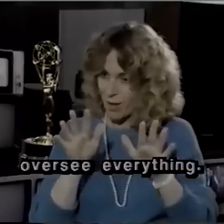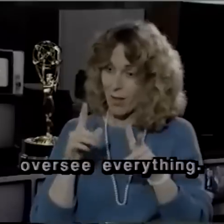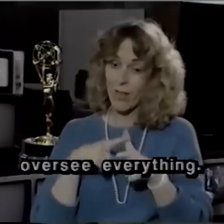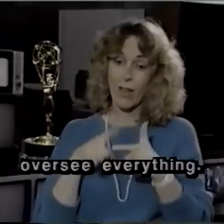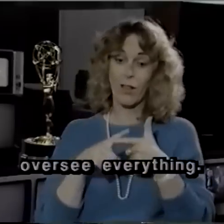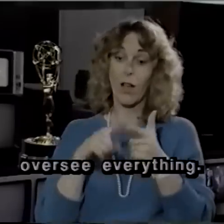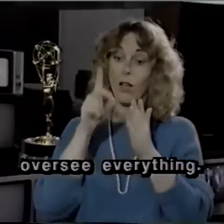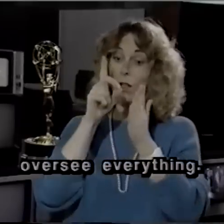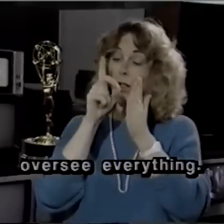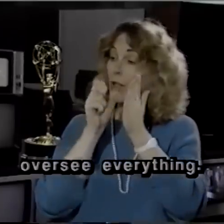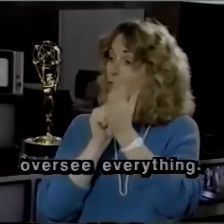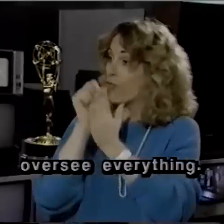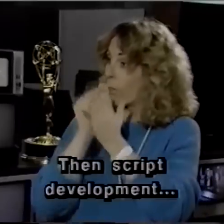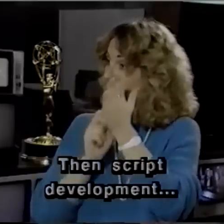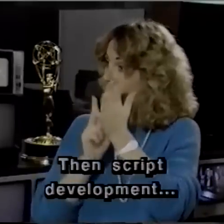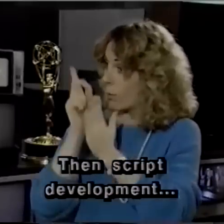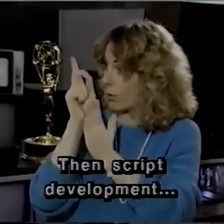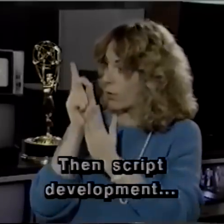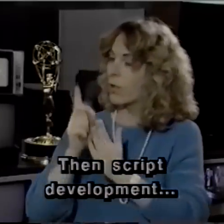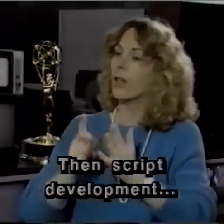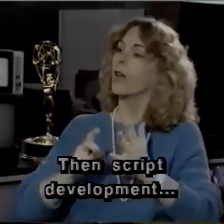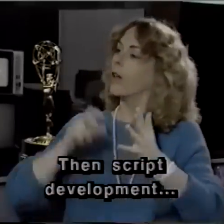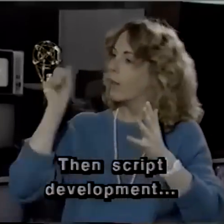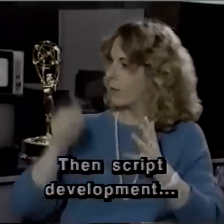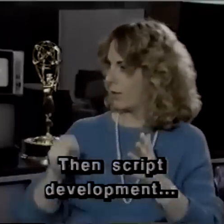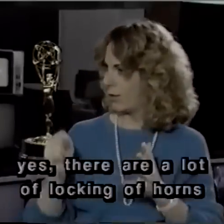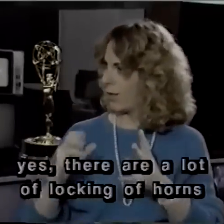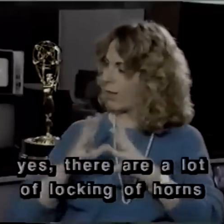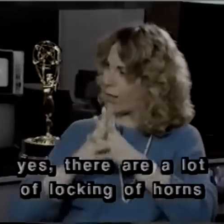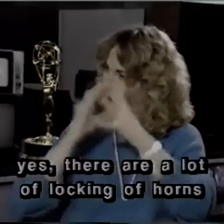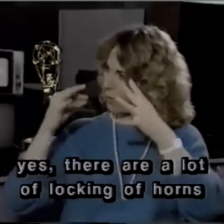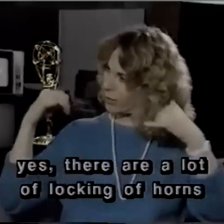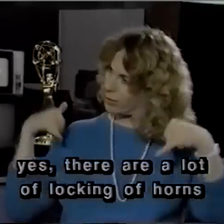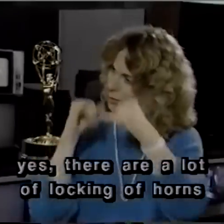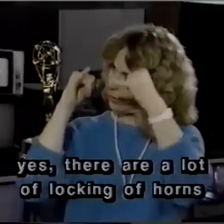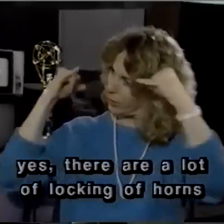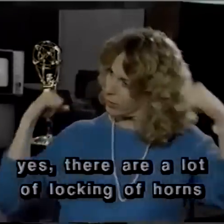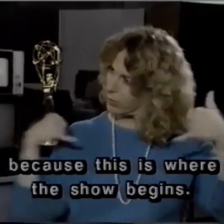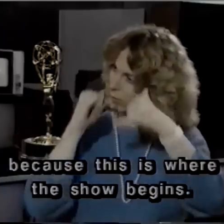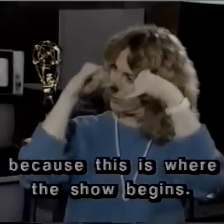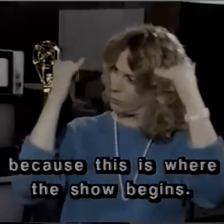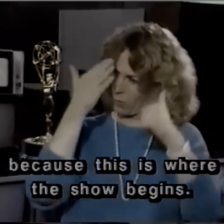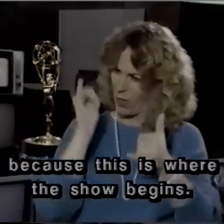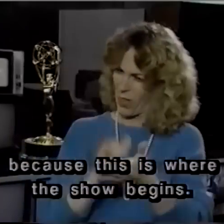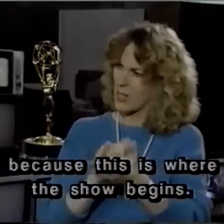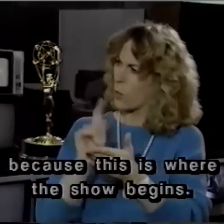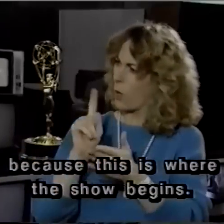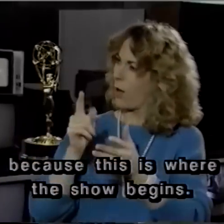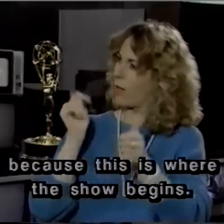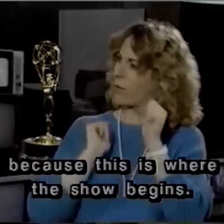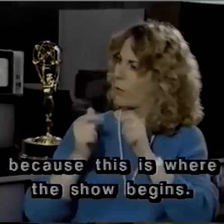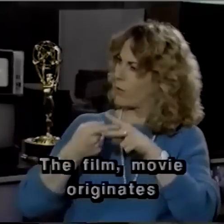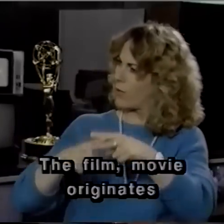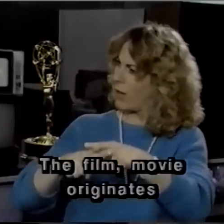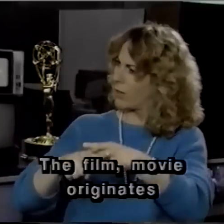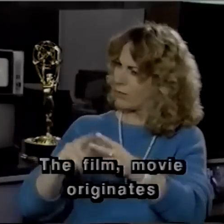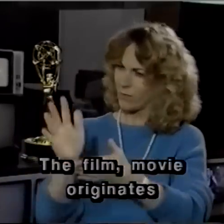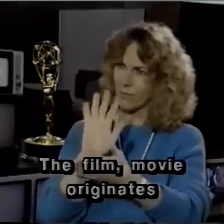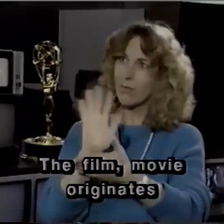everything. Then, script development. Yes, there are a lot of locking of horns, because this is where the show begins. The film, movie, originates